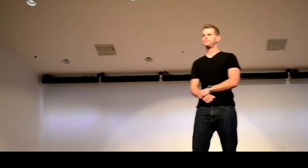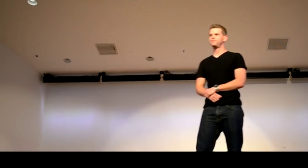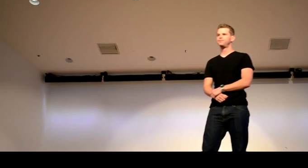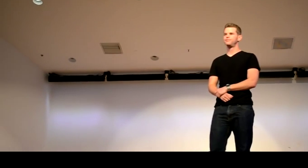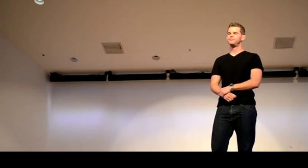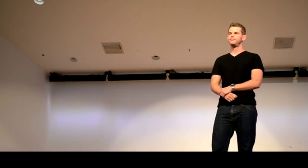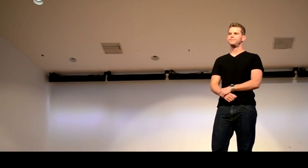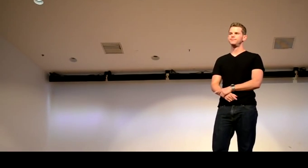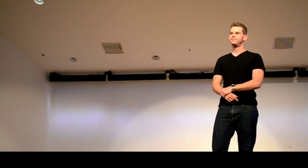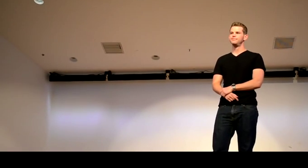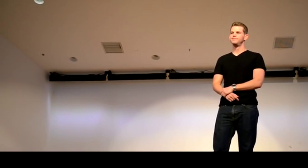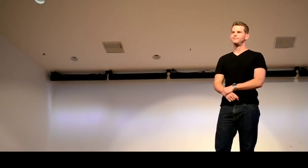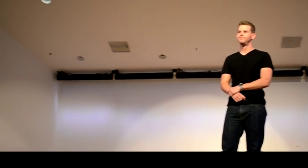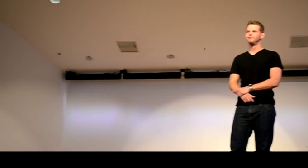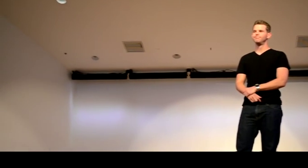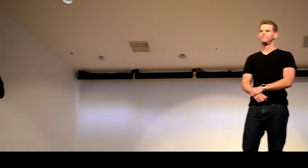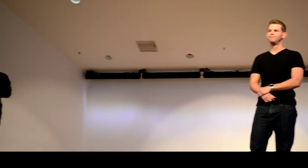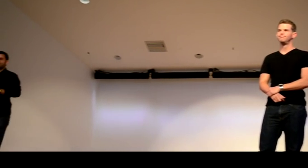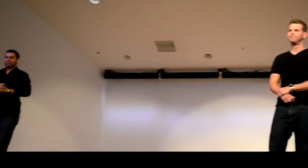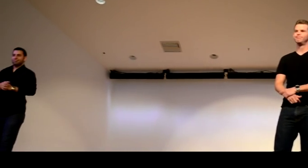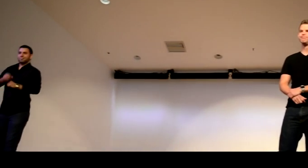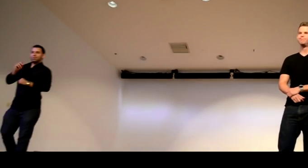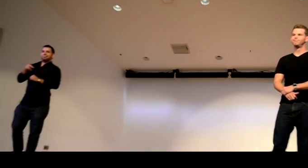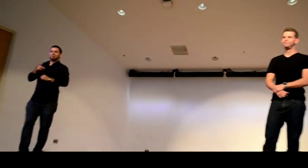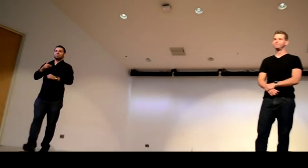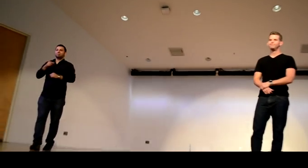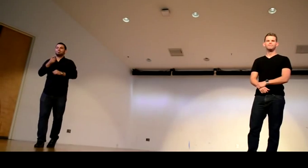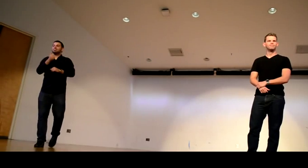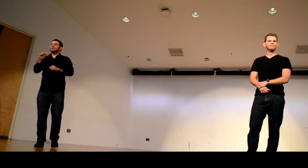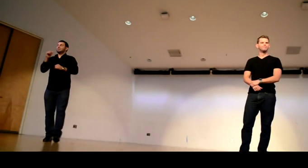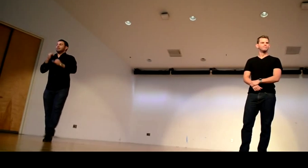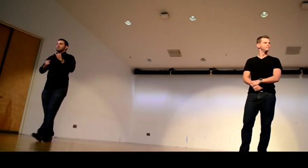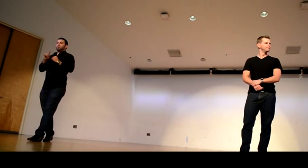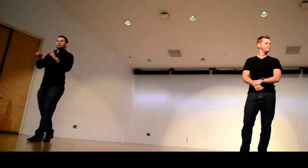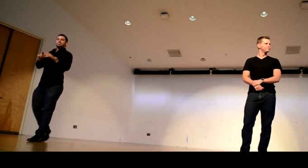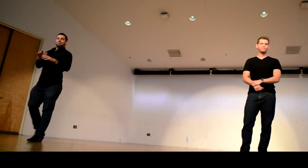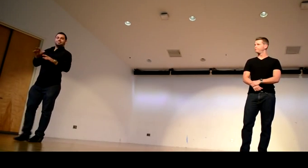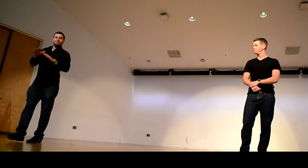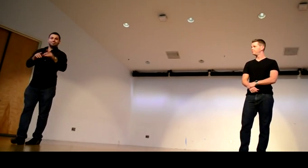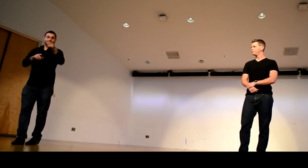okay any last questions